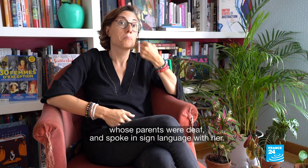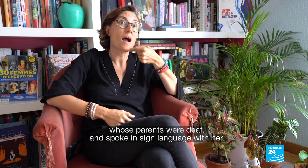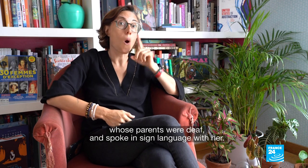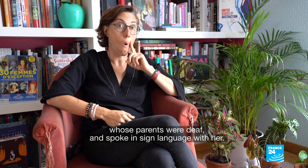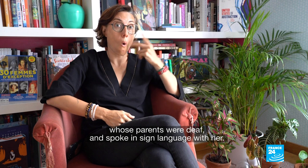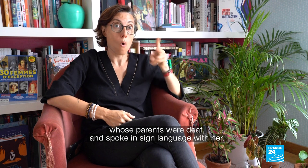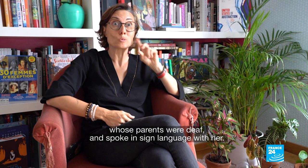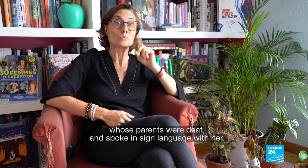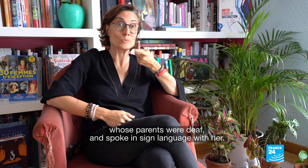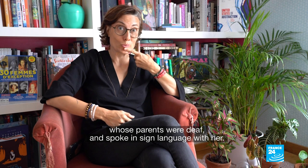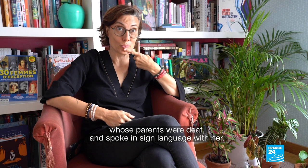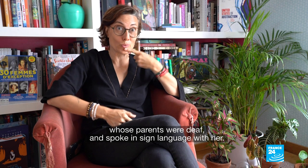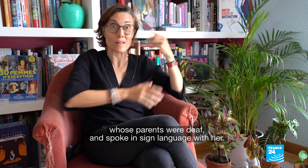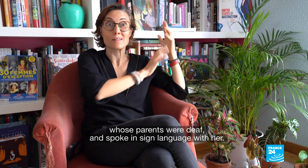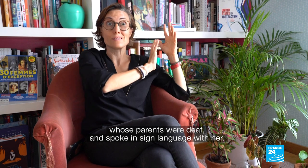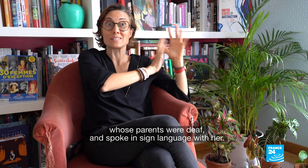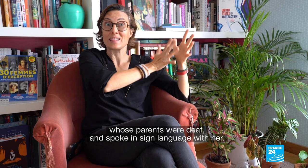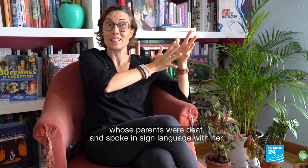It's so silent.